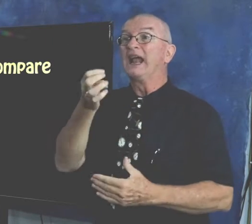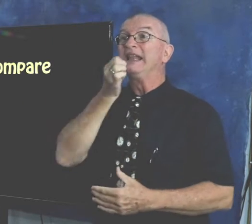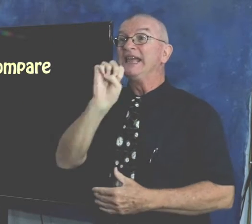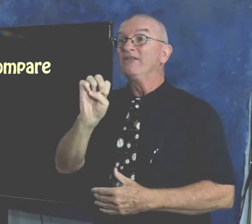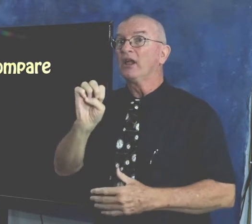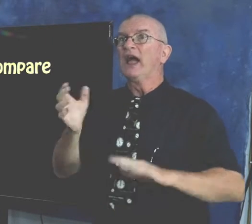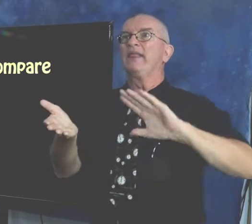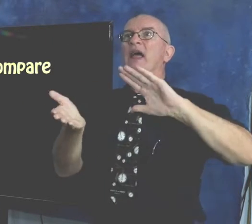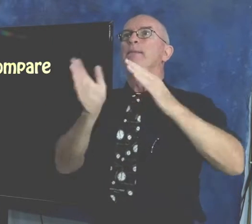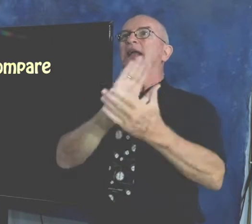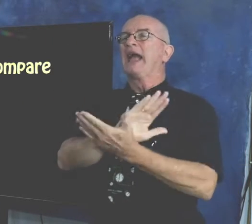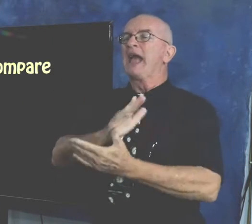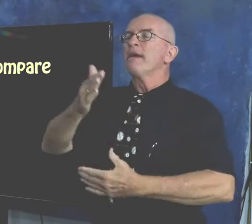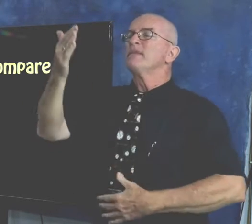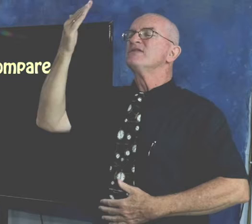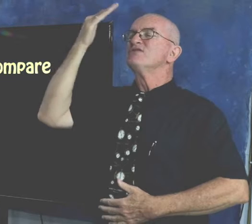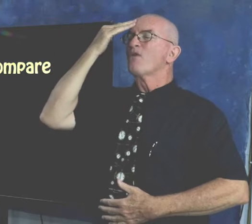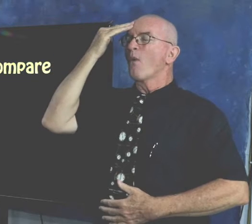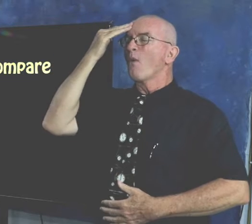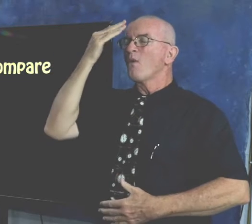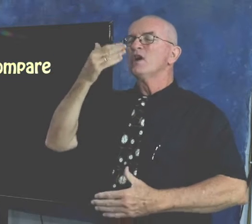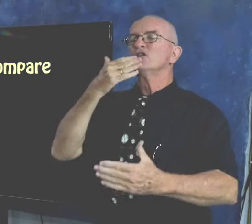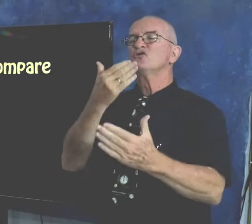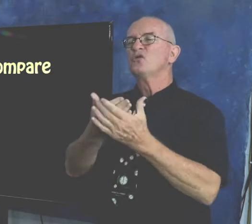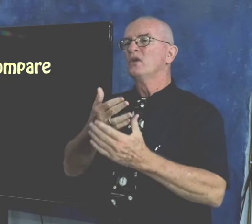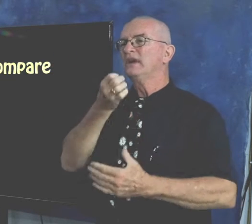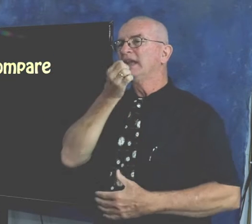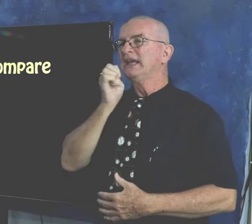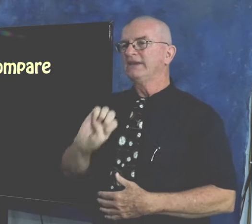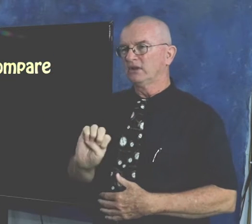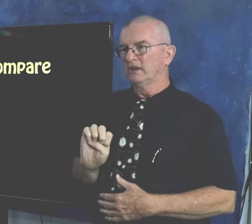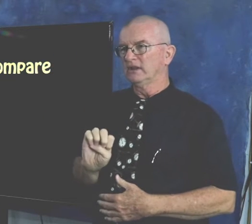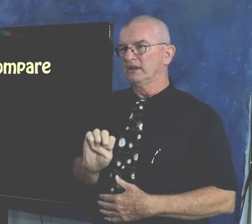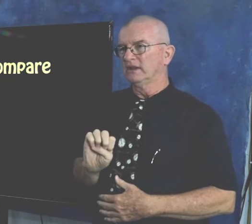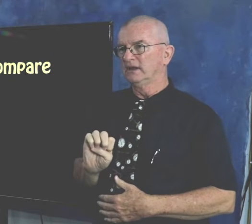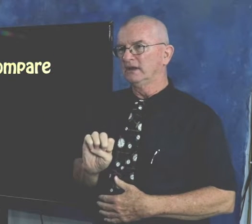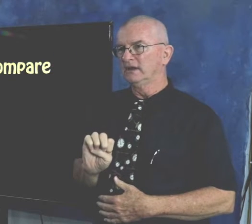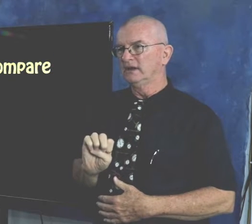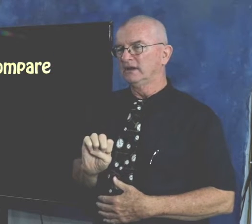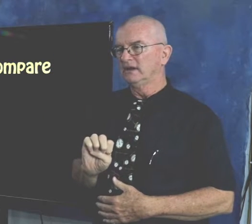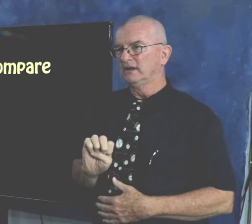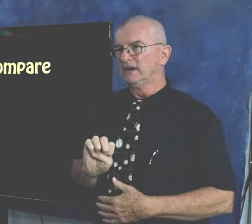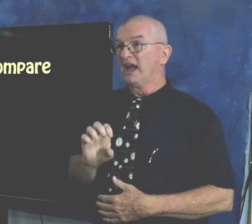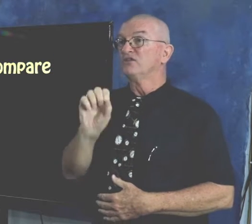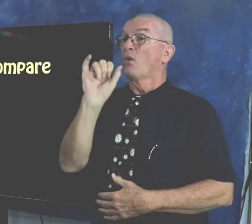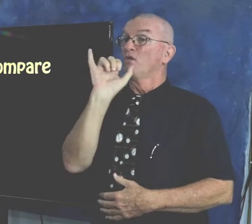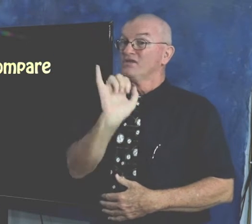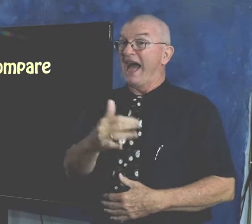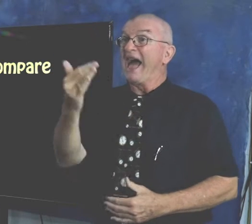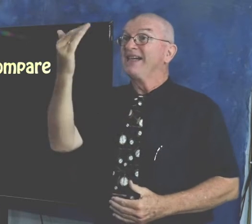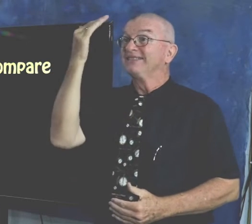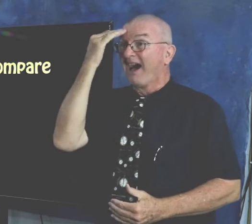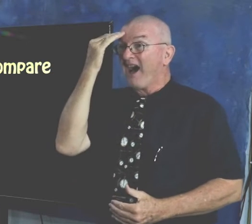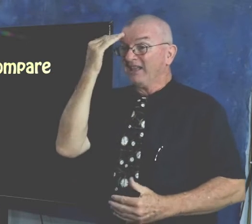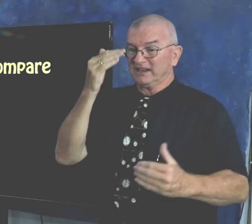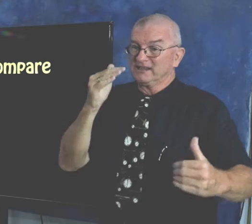and became knowing what the difference was between good and evil. So that knowledge